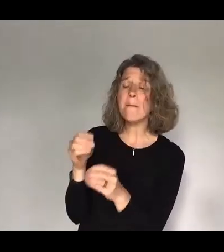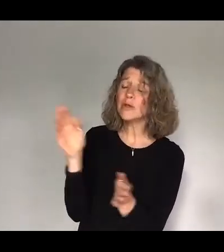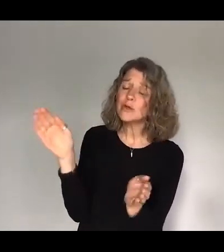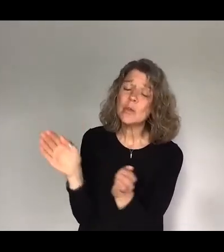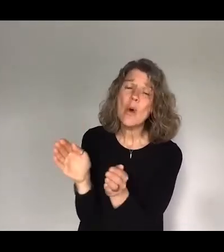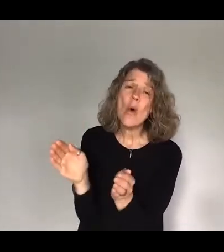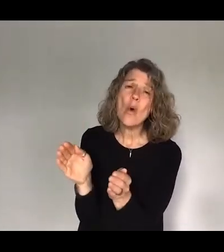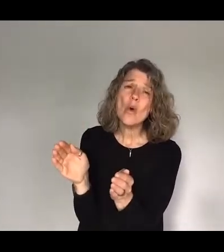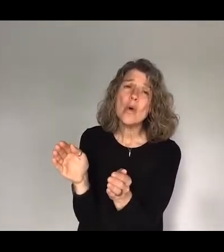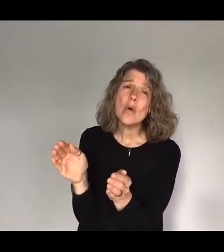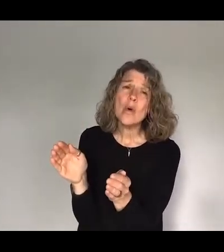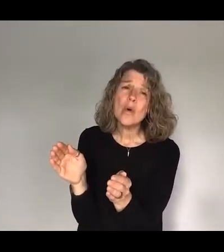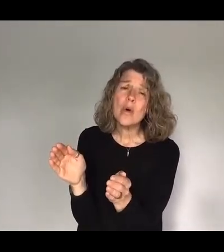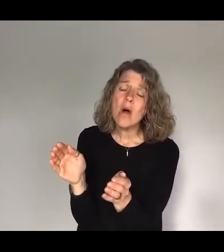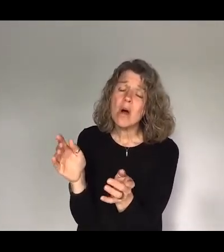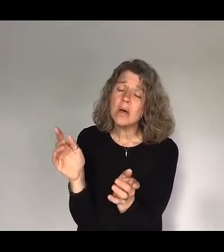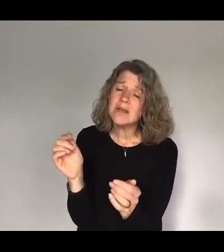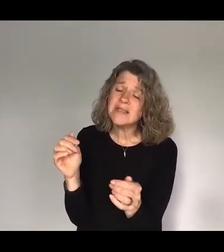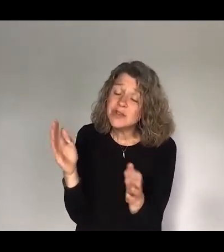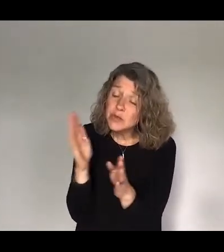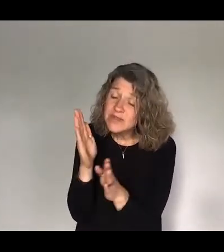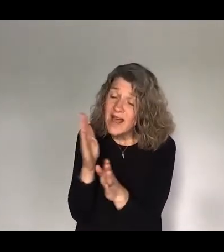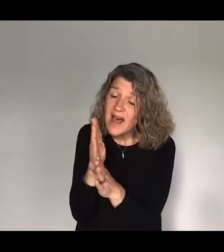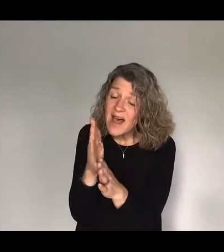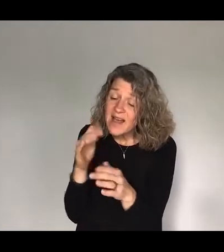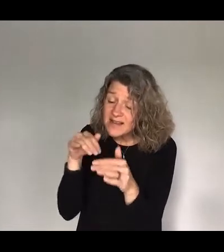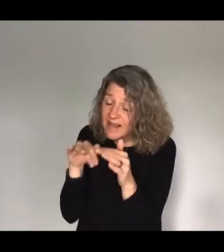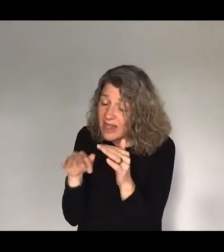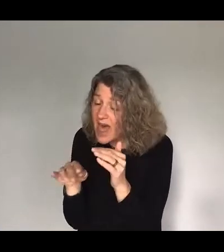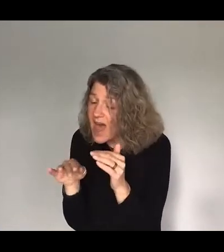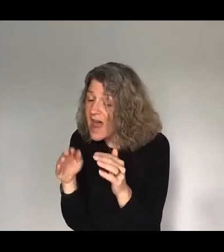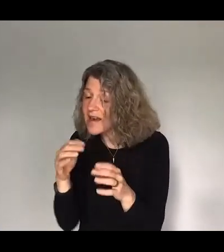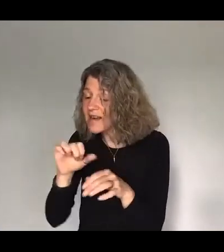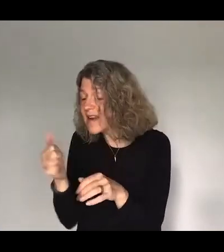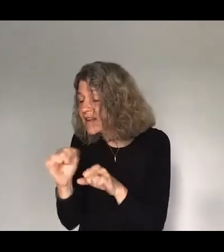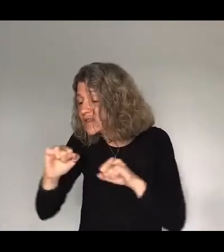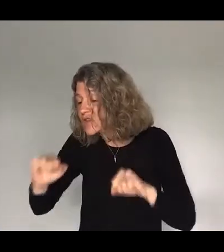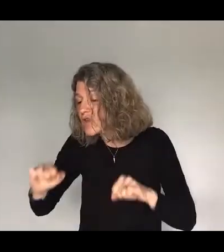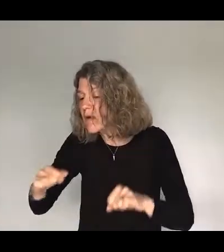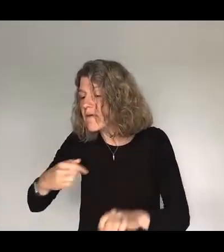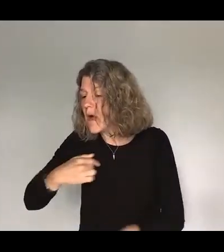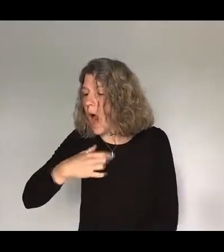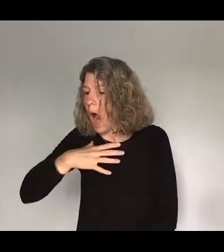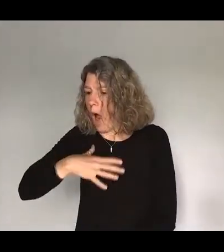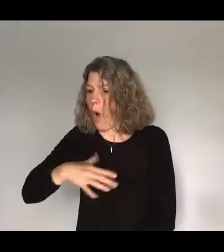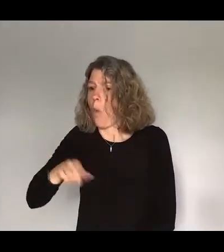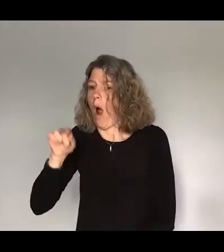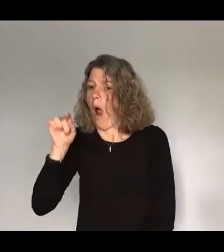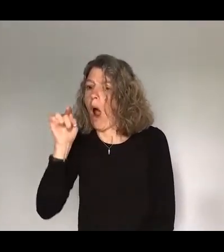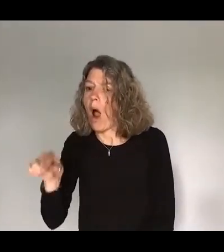in the gap between the sofa and the floor and I lay my eyes on her and I was like I want to take her home so I